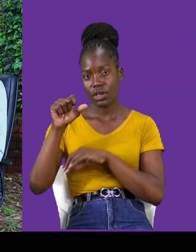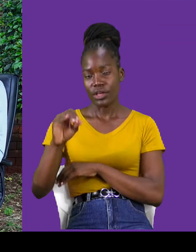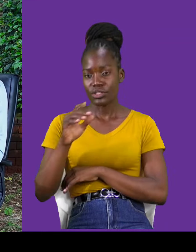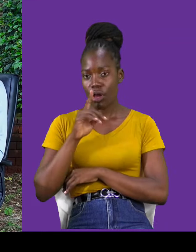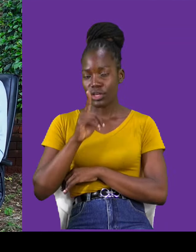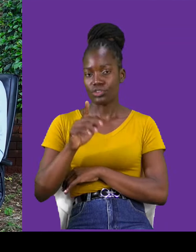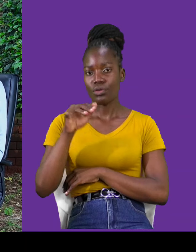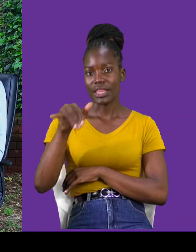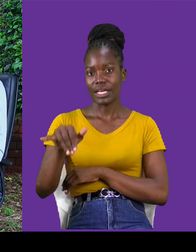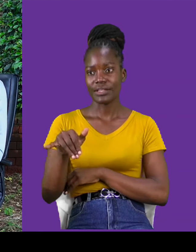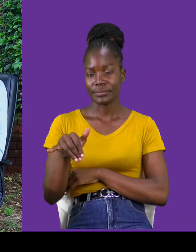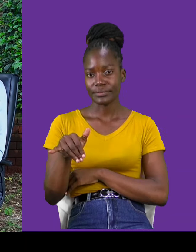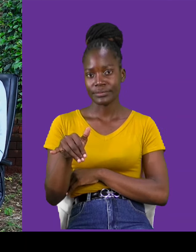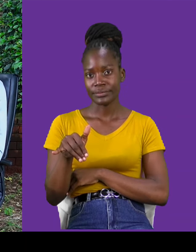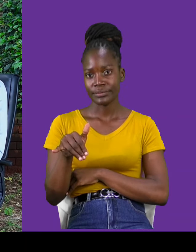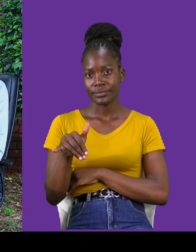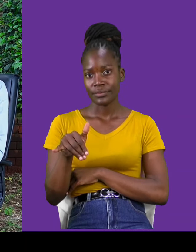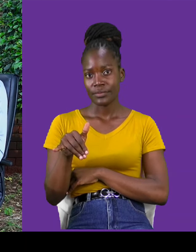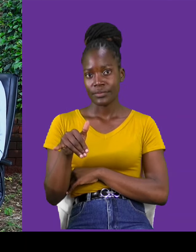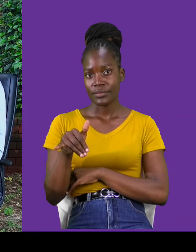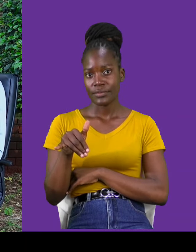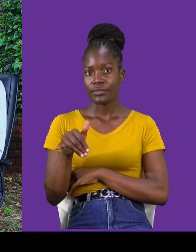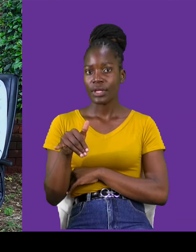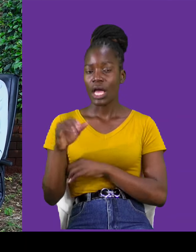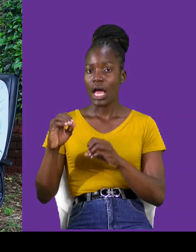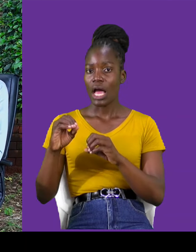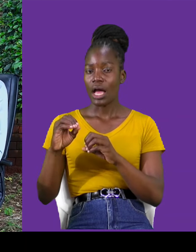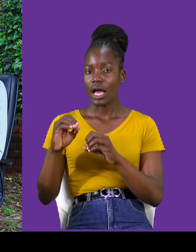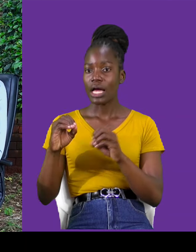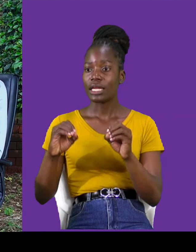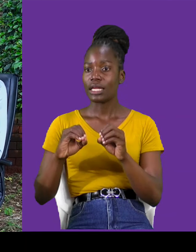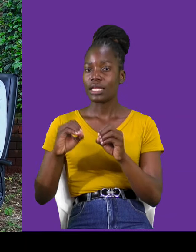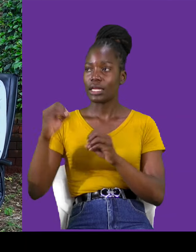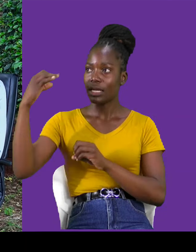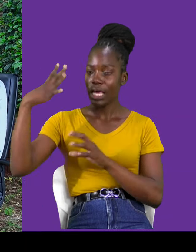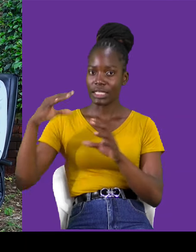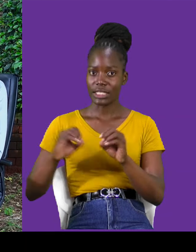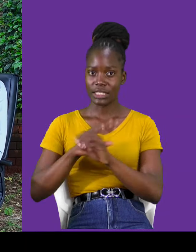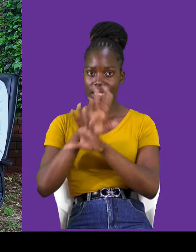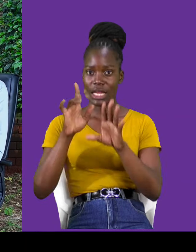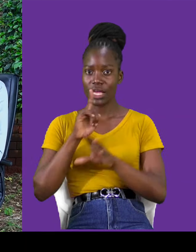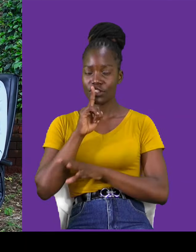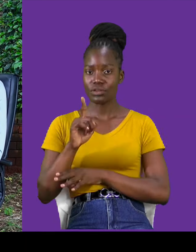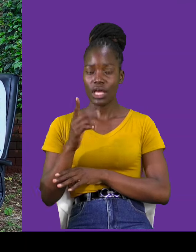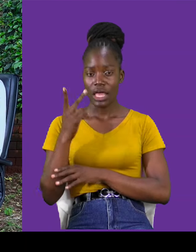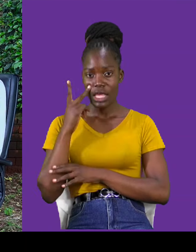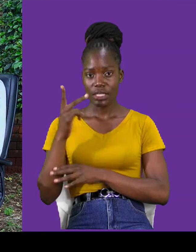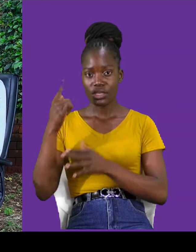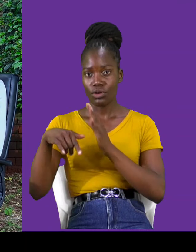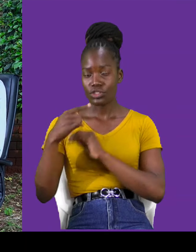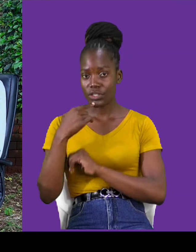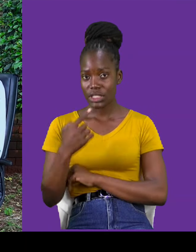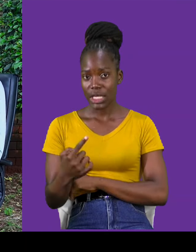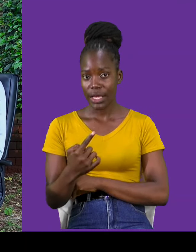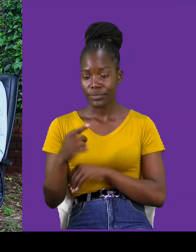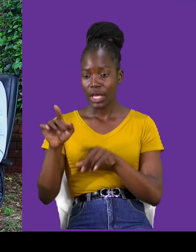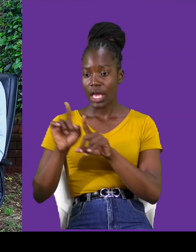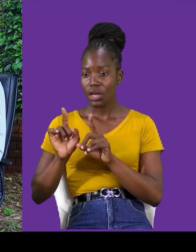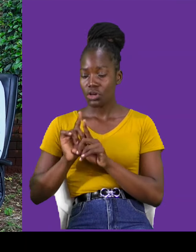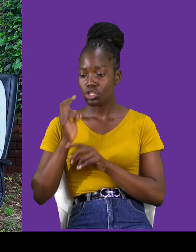sure you, the lighting is, very clear, make sure they can see, whatever you're saying, make sure, lip reading is very nice,